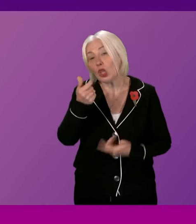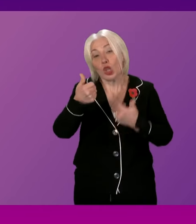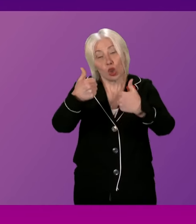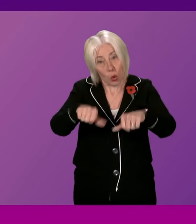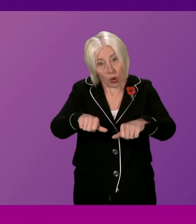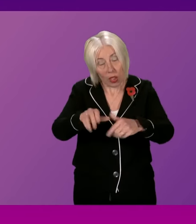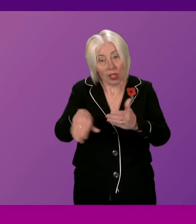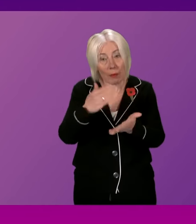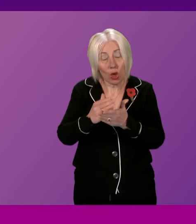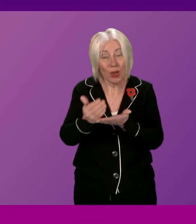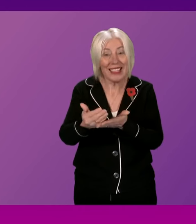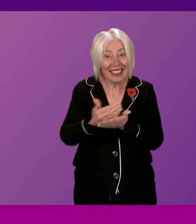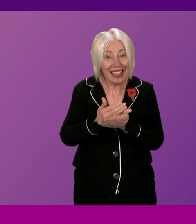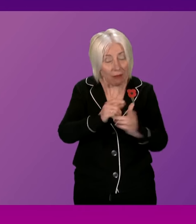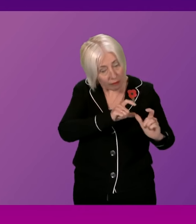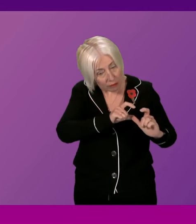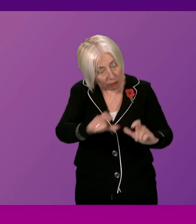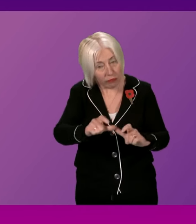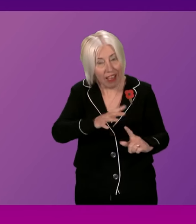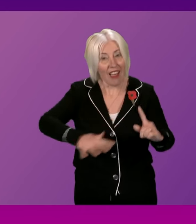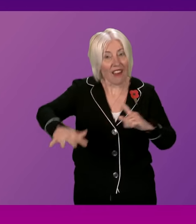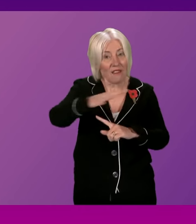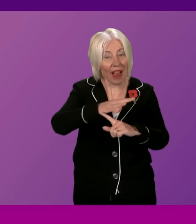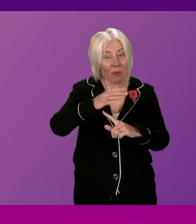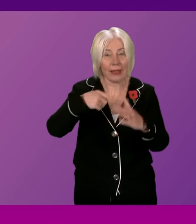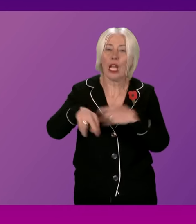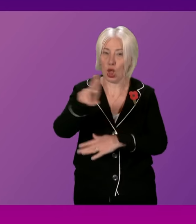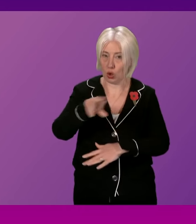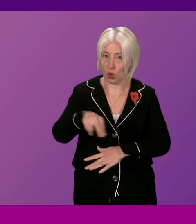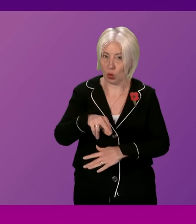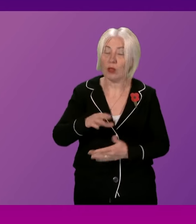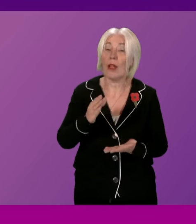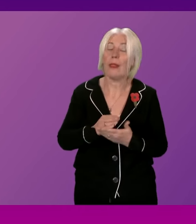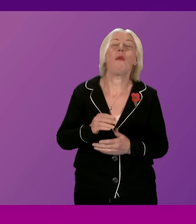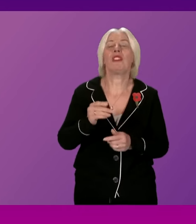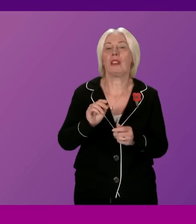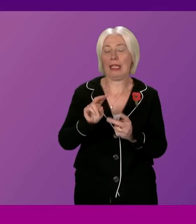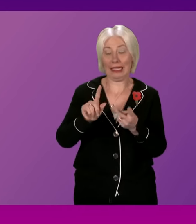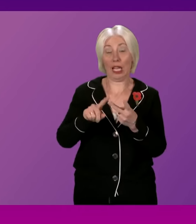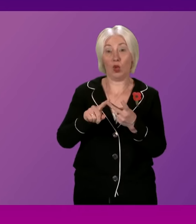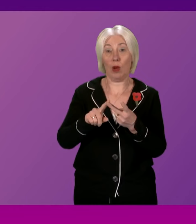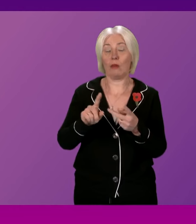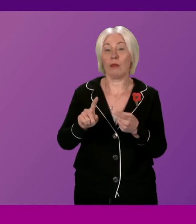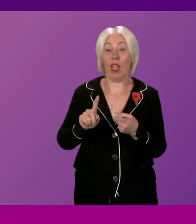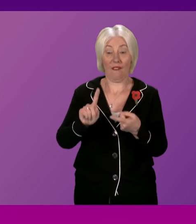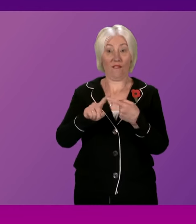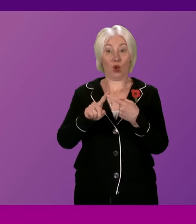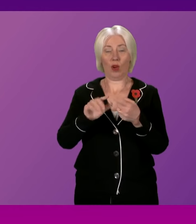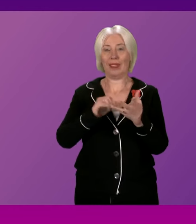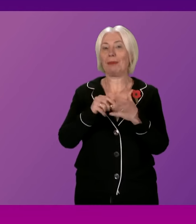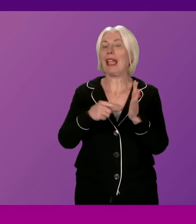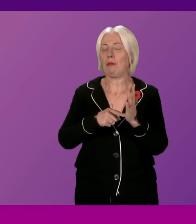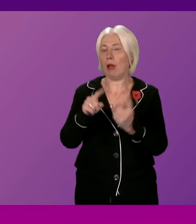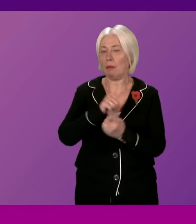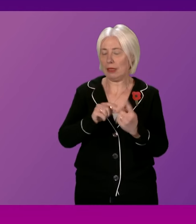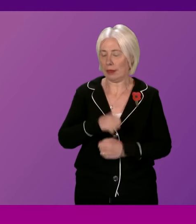and consistent environments in schools. And as I say, that followed on from the very first meeting which took place in September. The